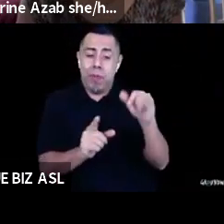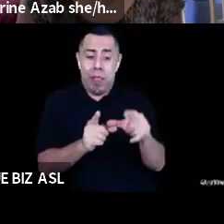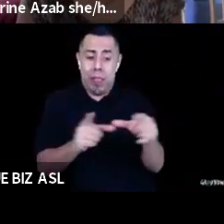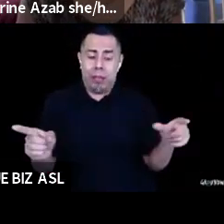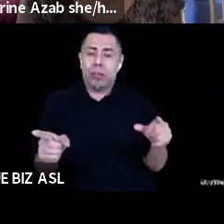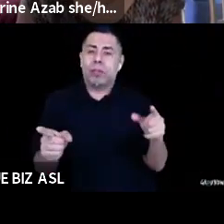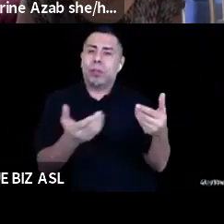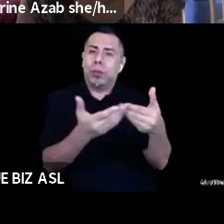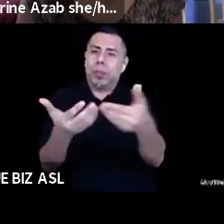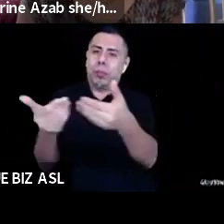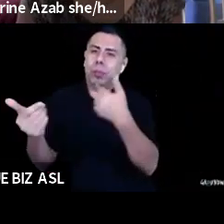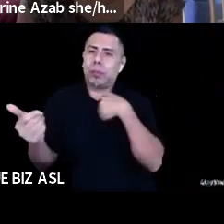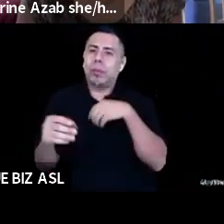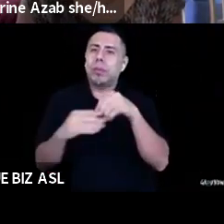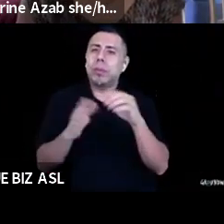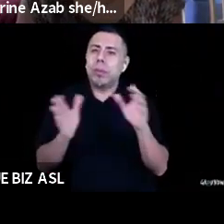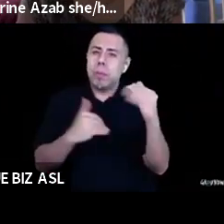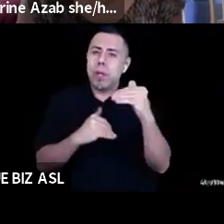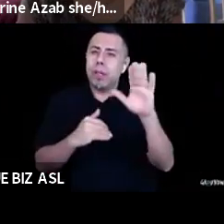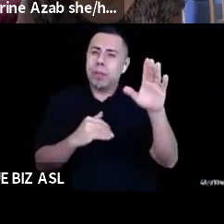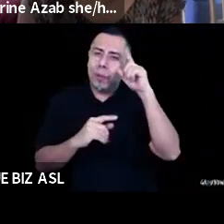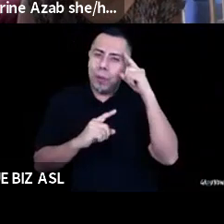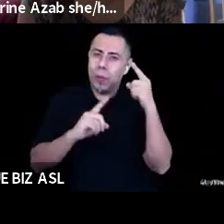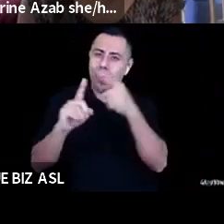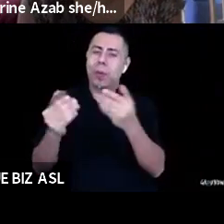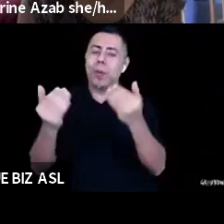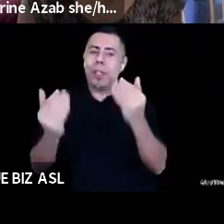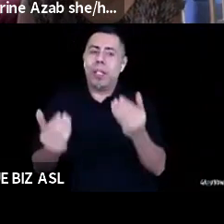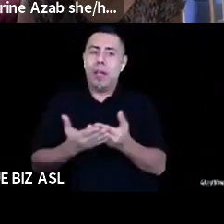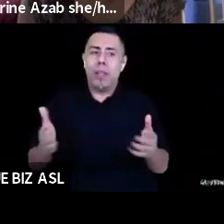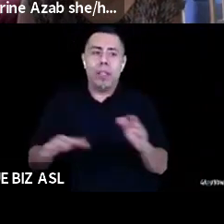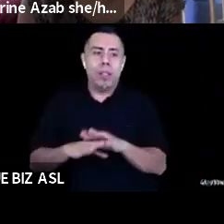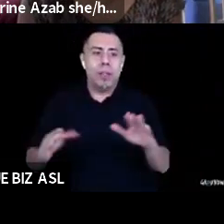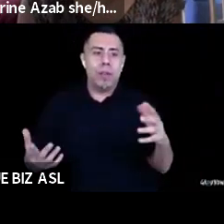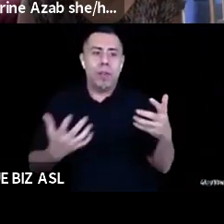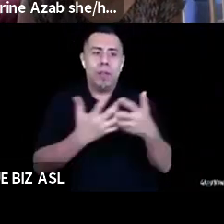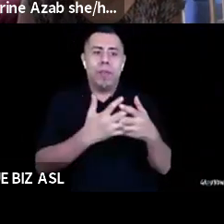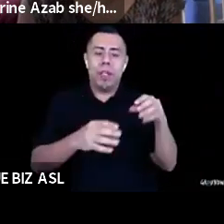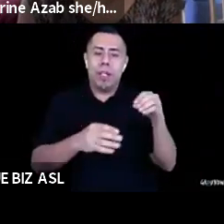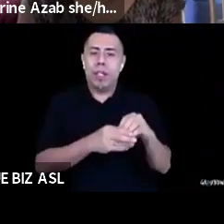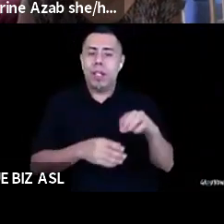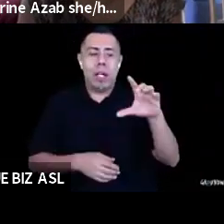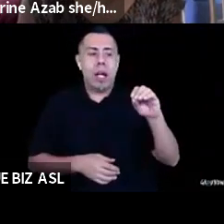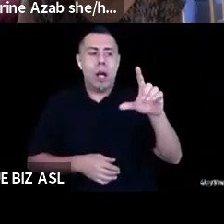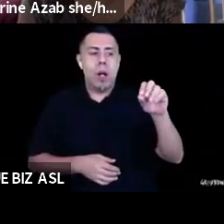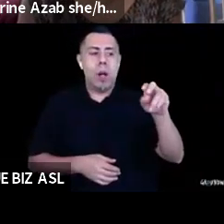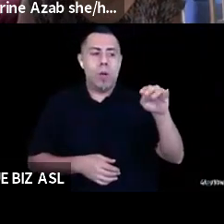when, now, whenever we're talking about things that don't fit in with any colonial framework, which, Annalisa, regenerative